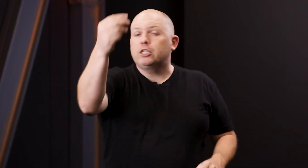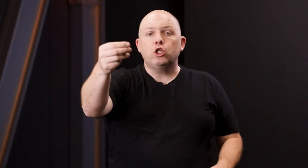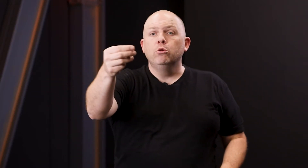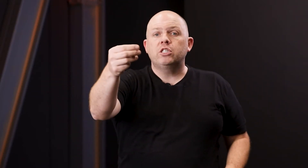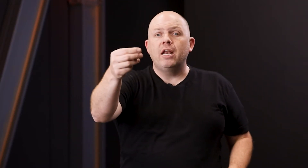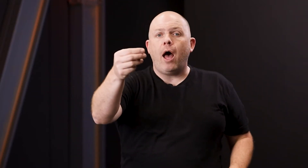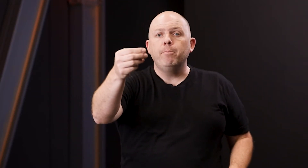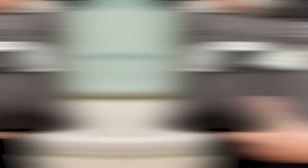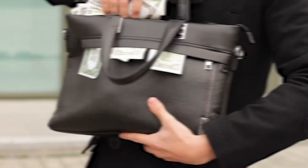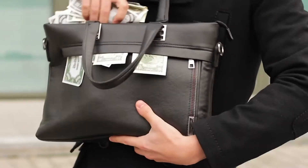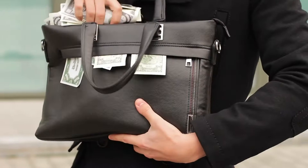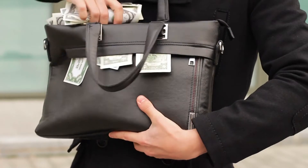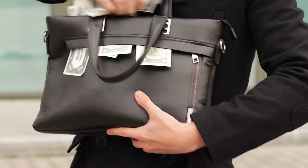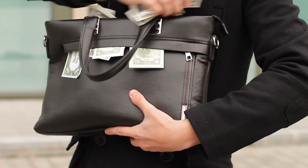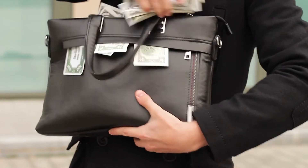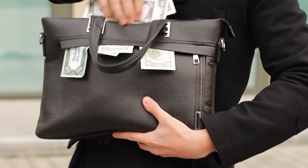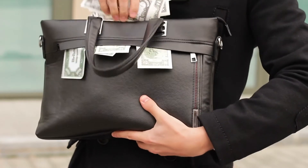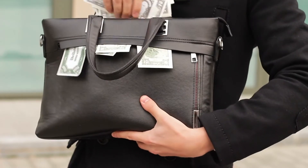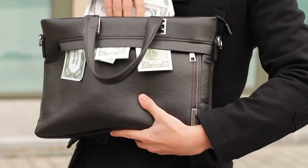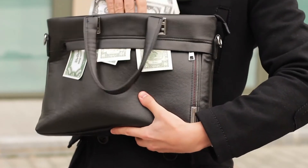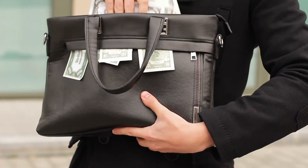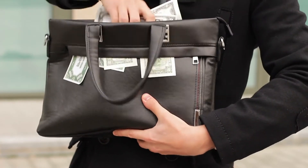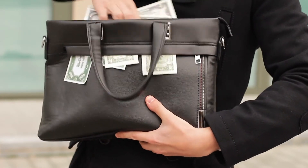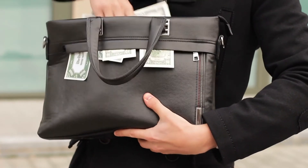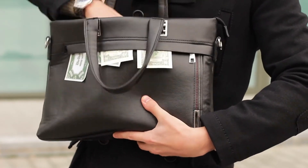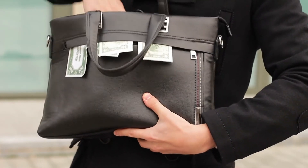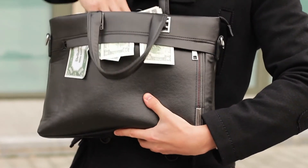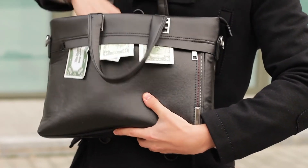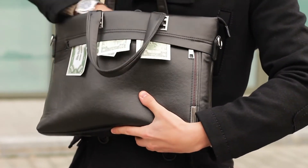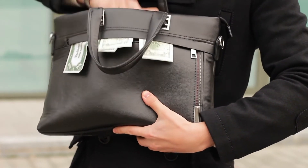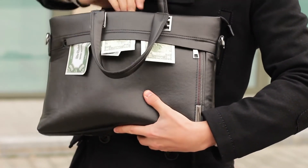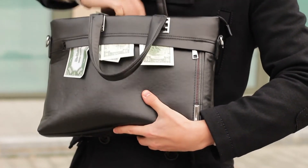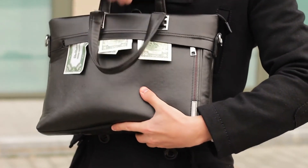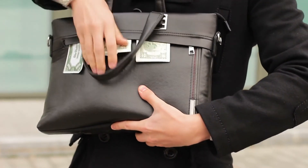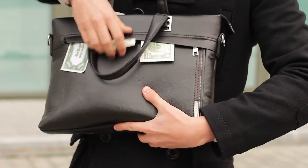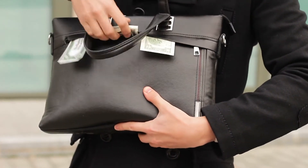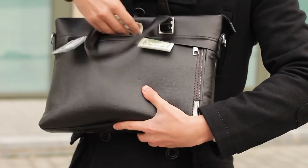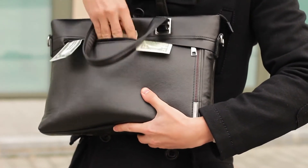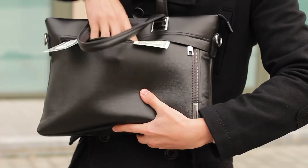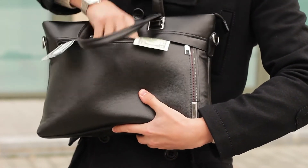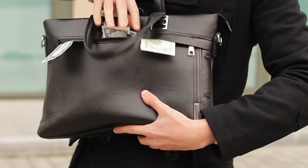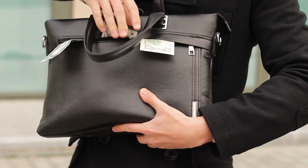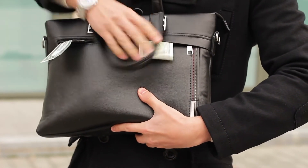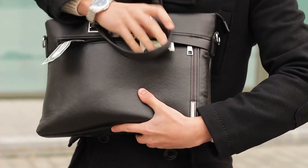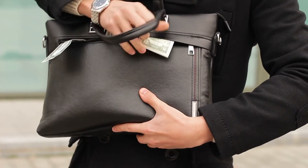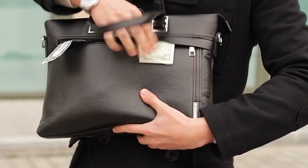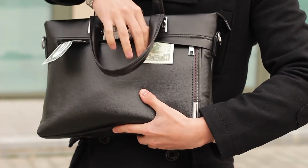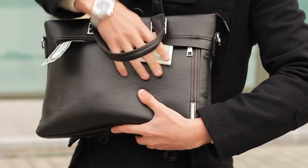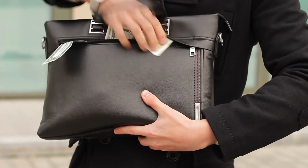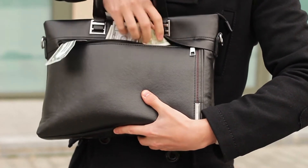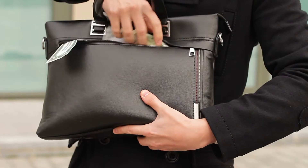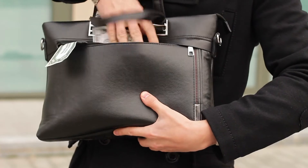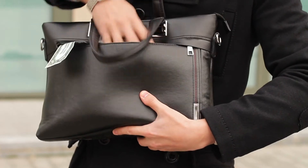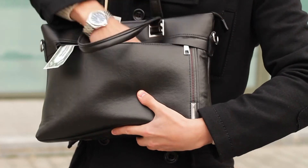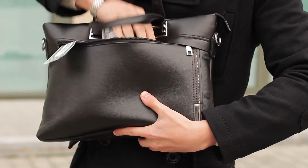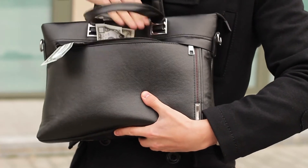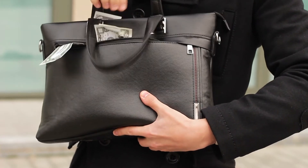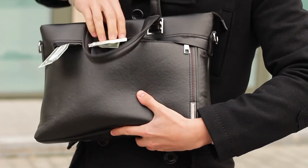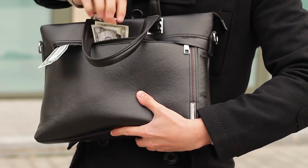excuse to not move forward and to not move forward with real estate and not generate income, but you say, well, I'm a saver and I'm just trying to be safe and secure.